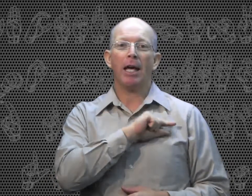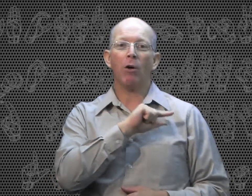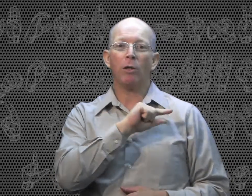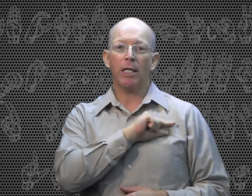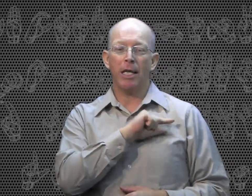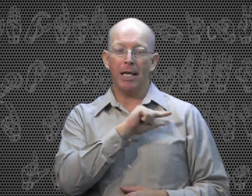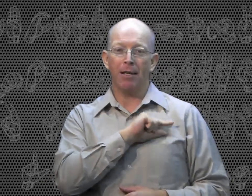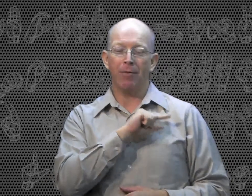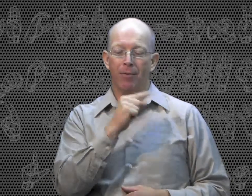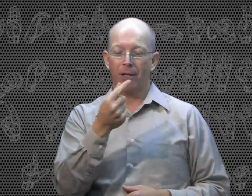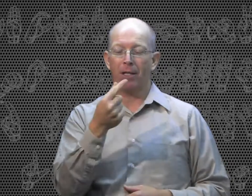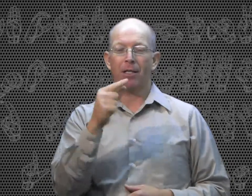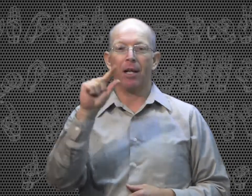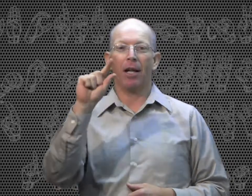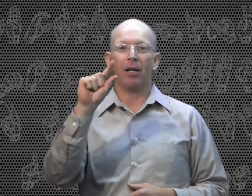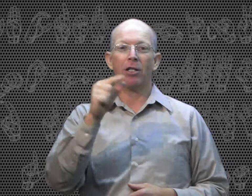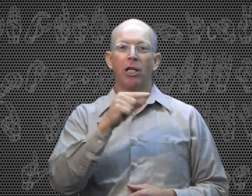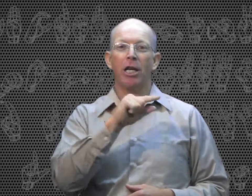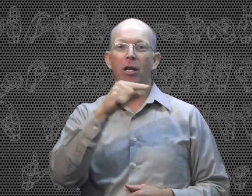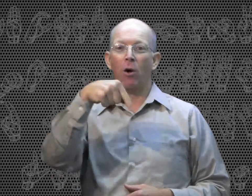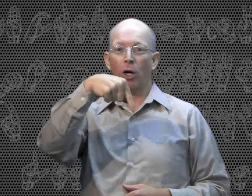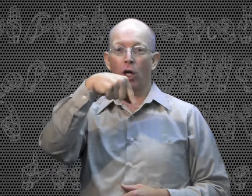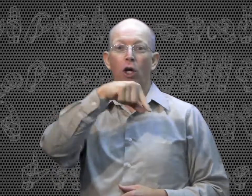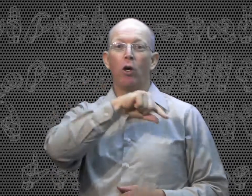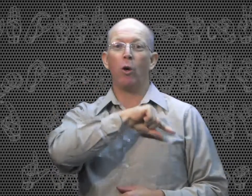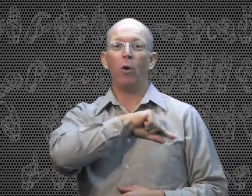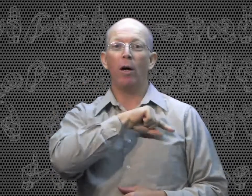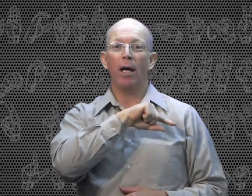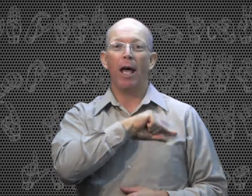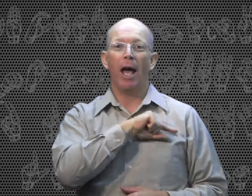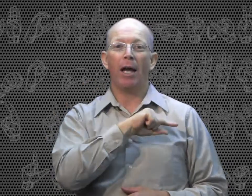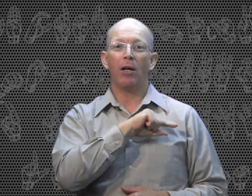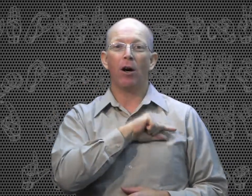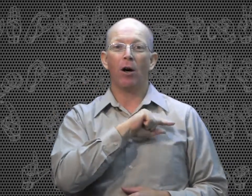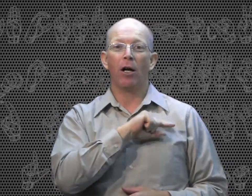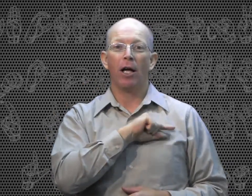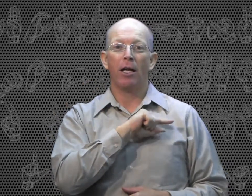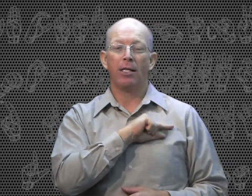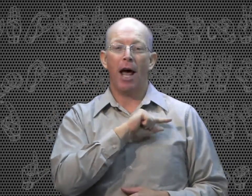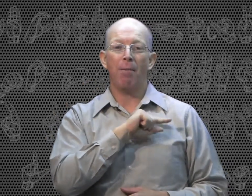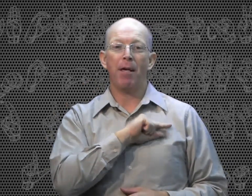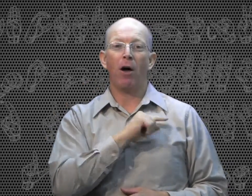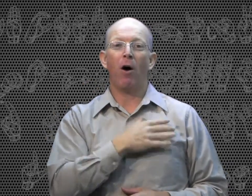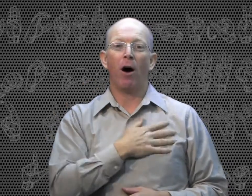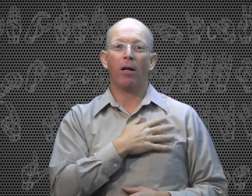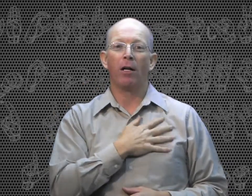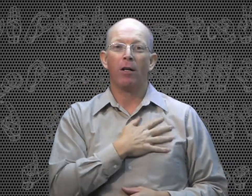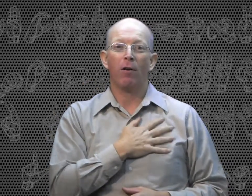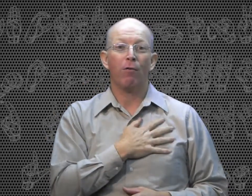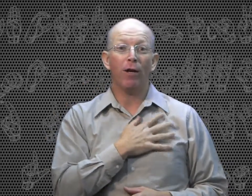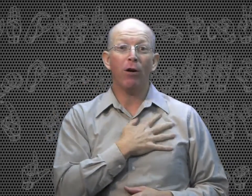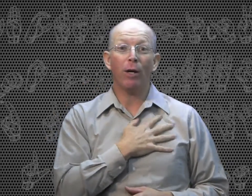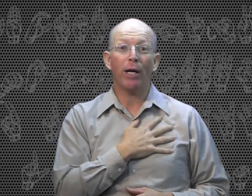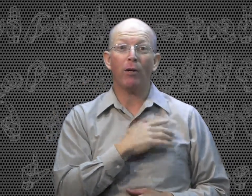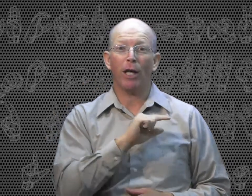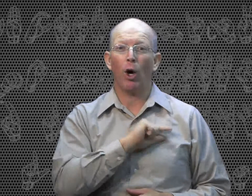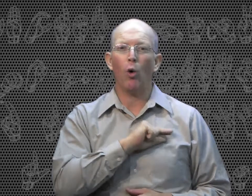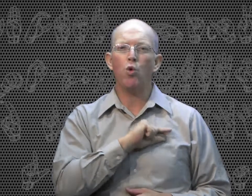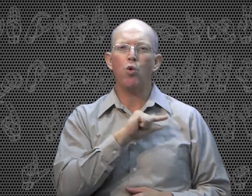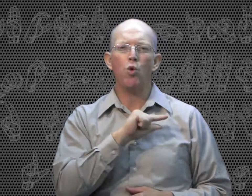Guilty. It's the letter G or Q. And you're tapping the heart. You feel guilty. Ooh,